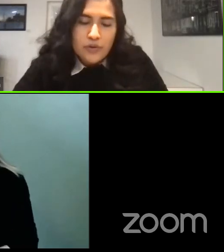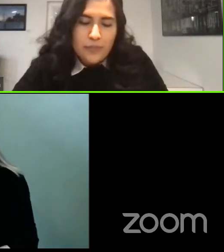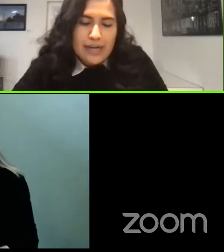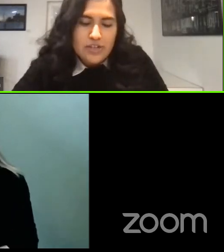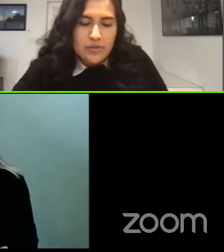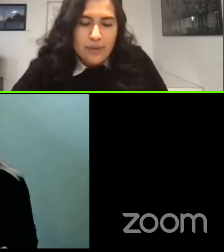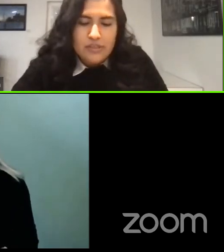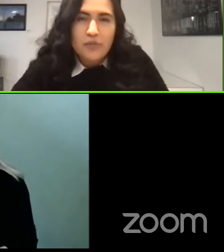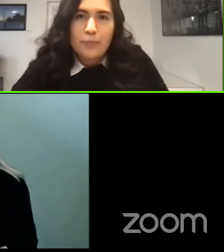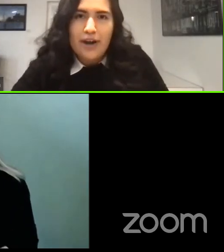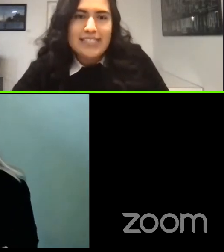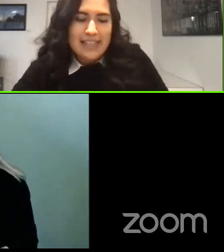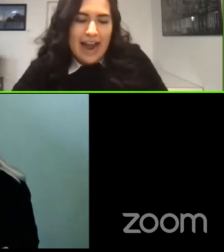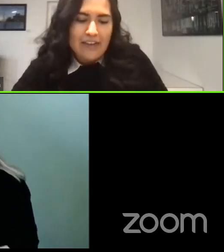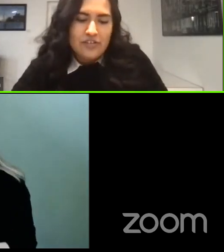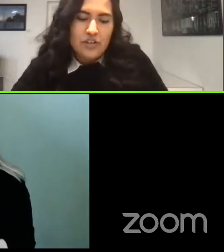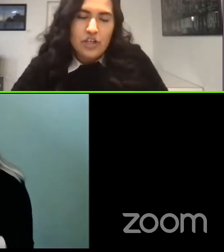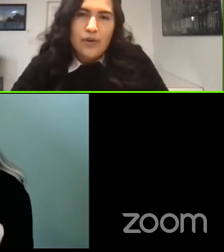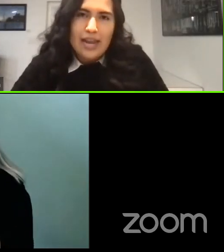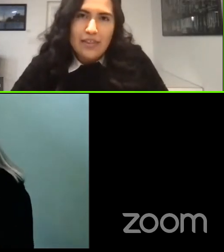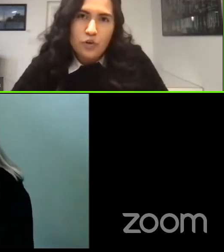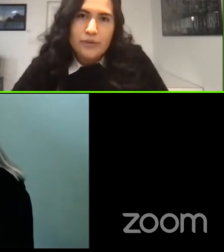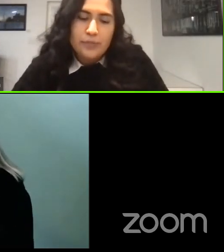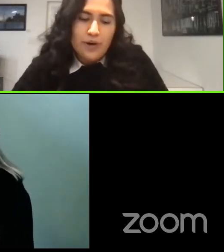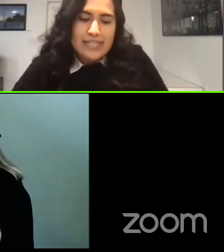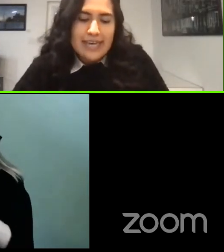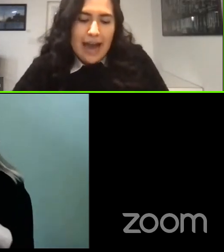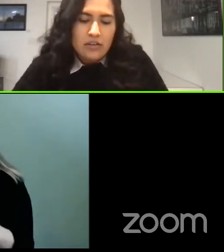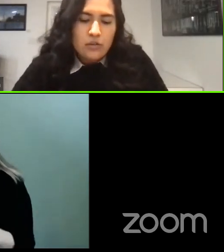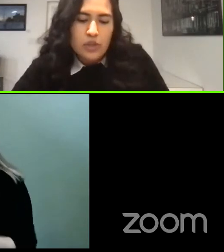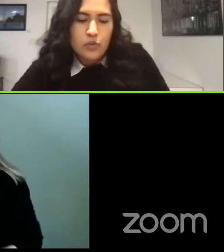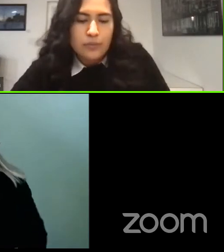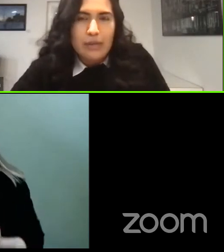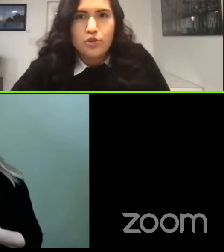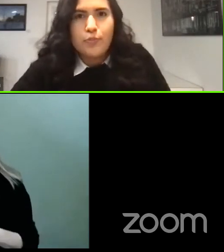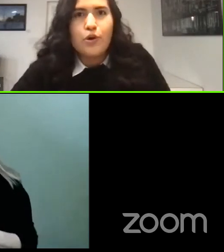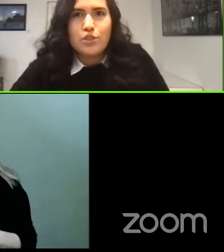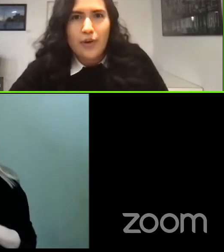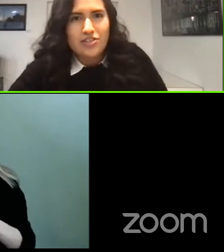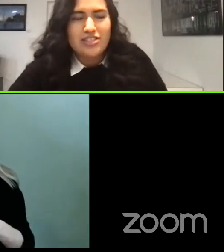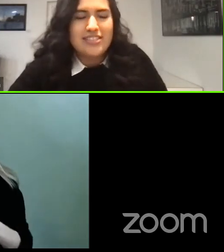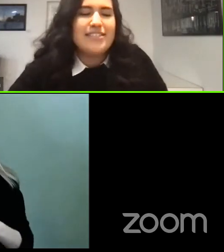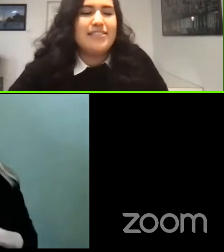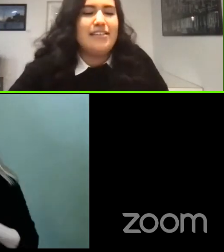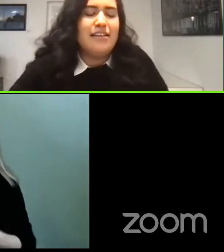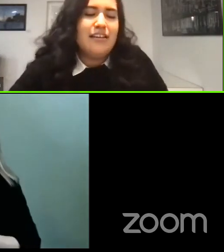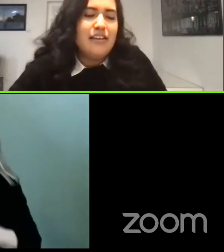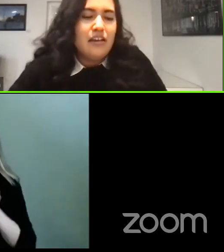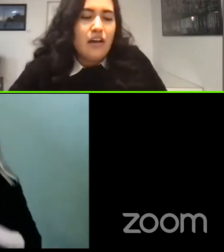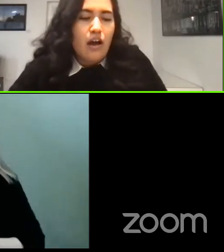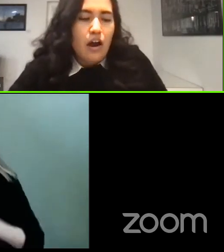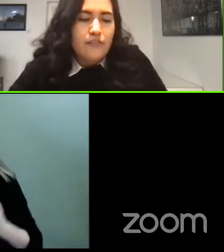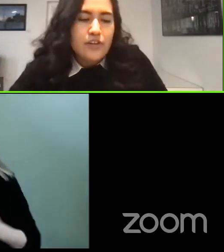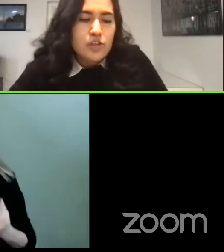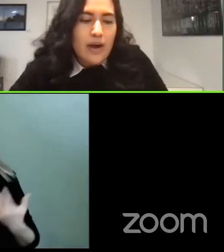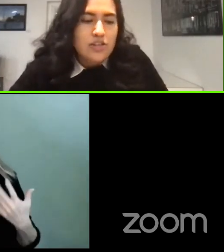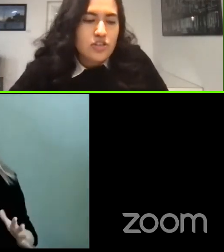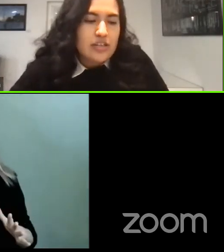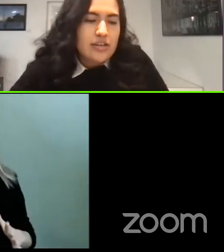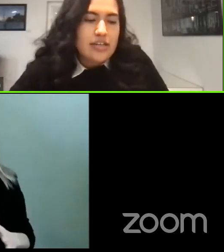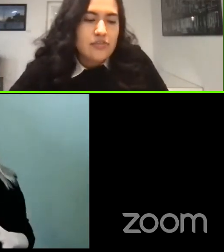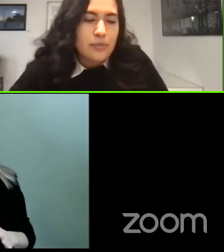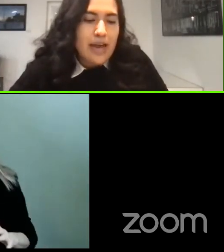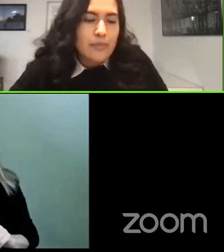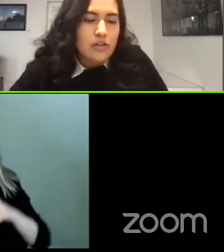Also, a reminder to members of the press that after the Q&A, there will be a press gaggle where you will be able to pose questions. Our first